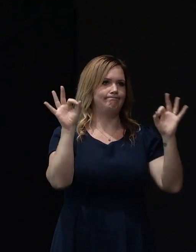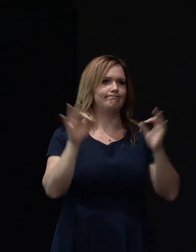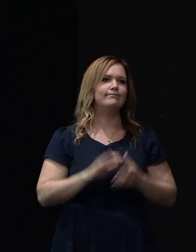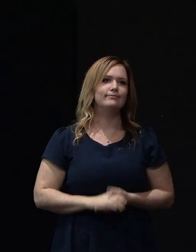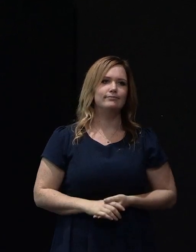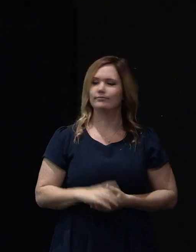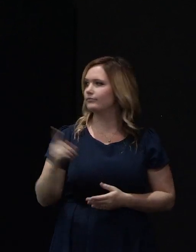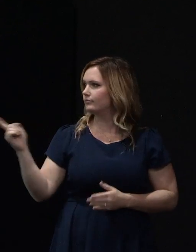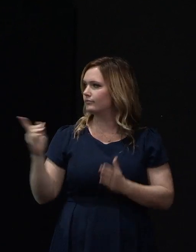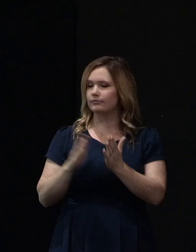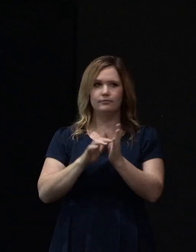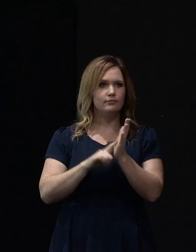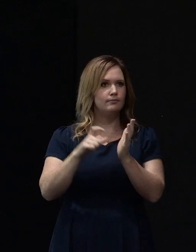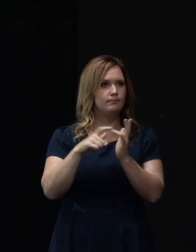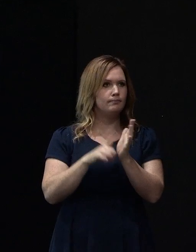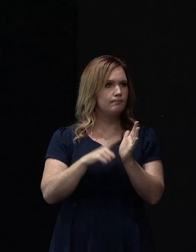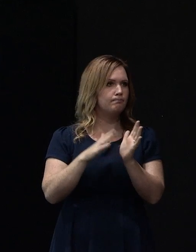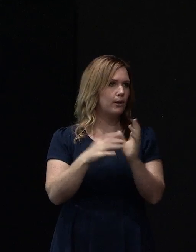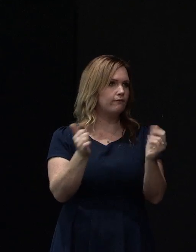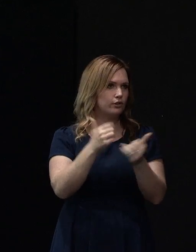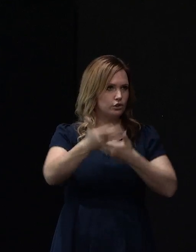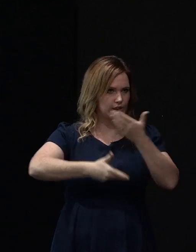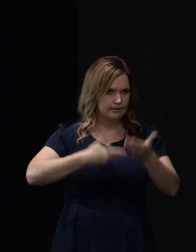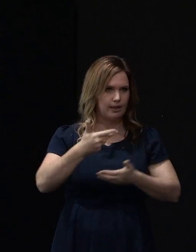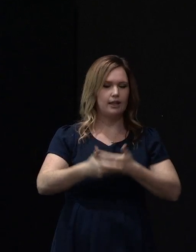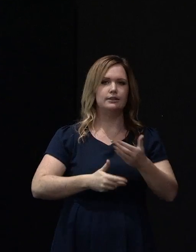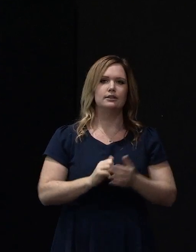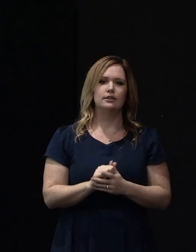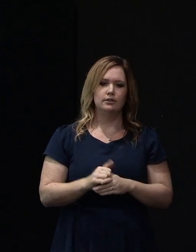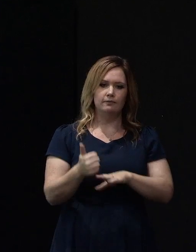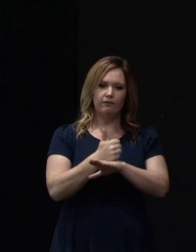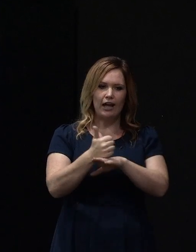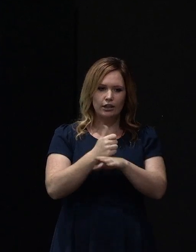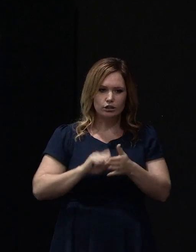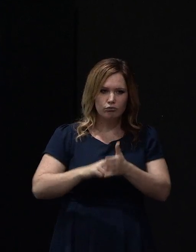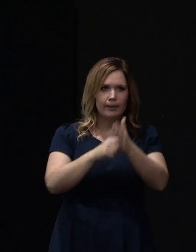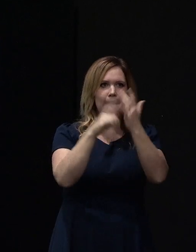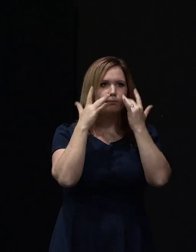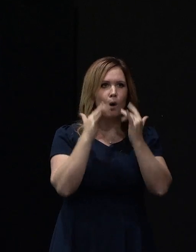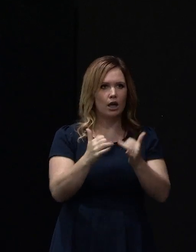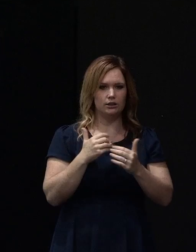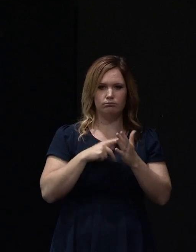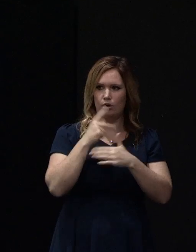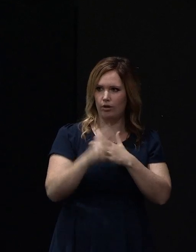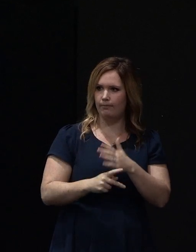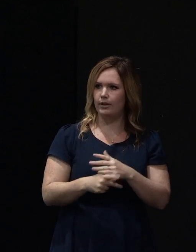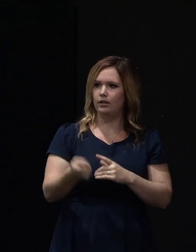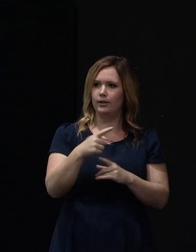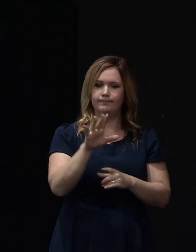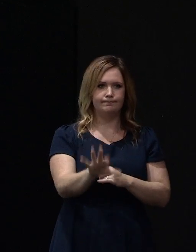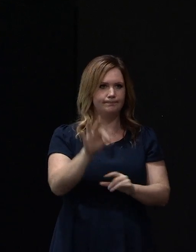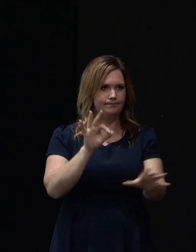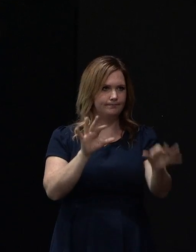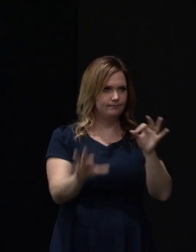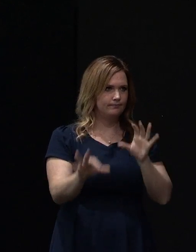As Malcolm explained a bit about the foundation repair pilot program and selecting some of